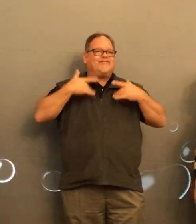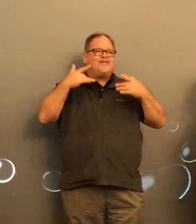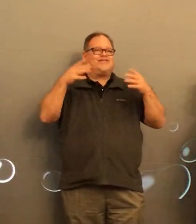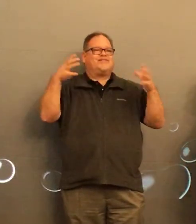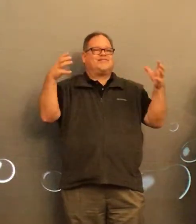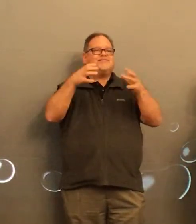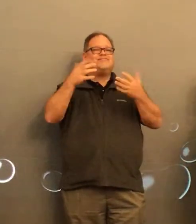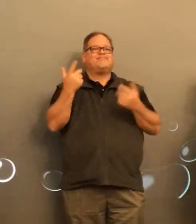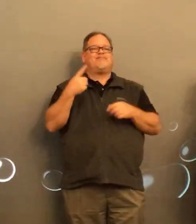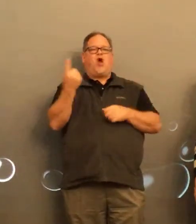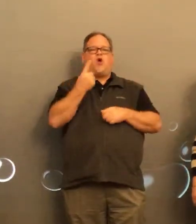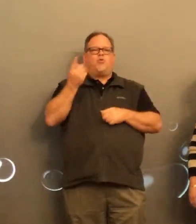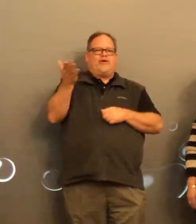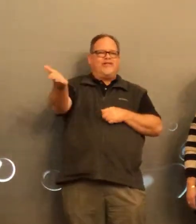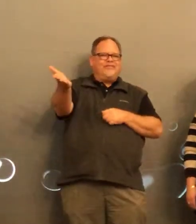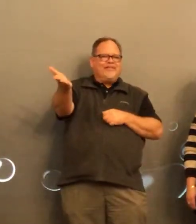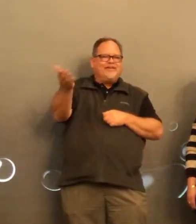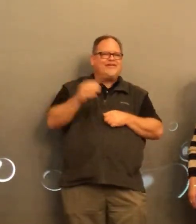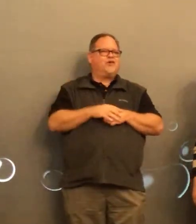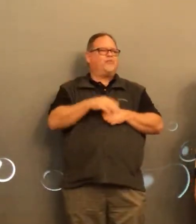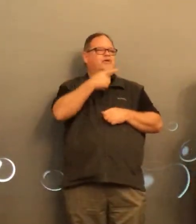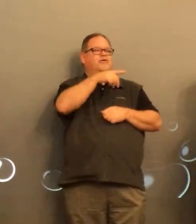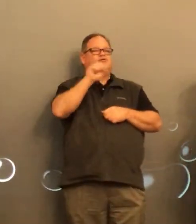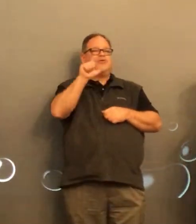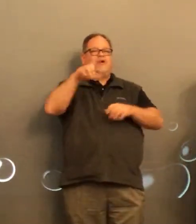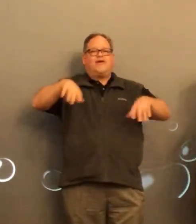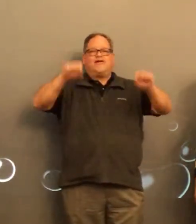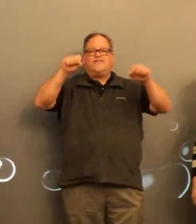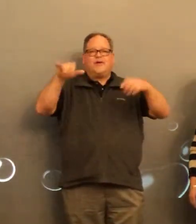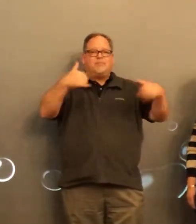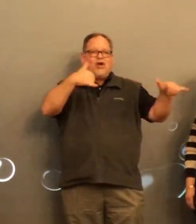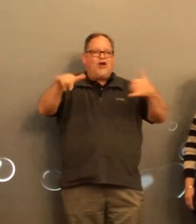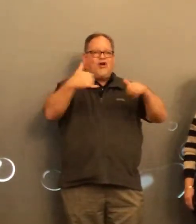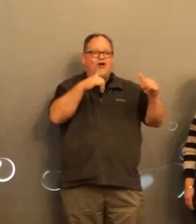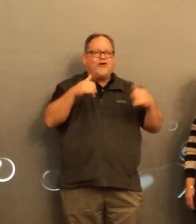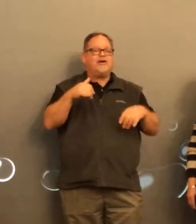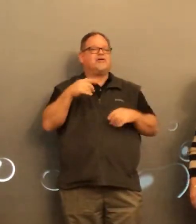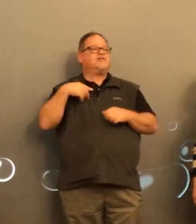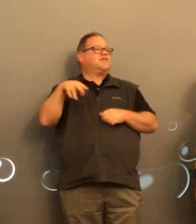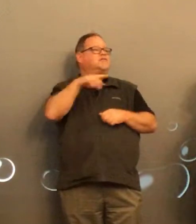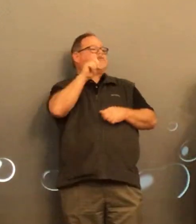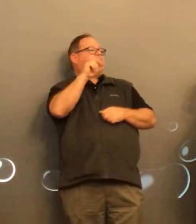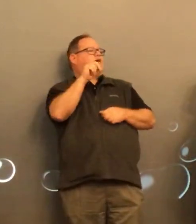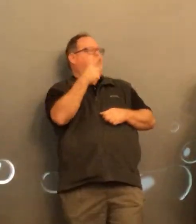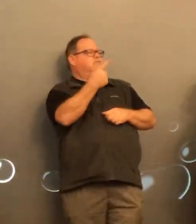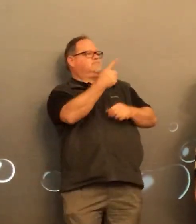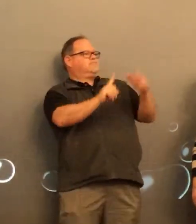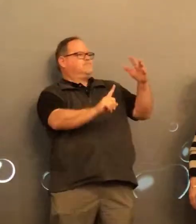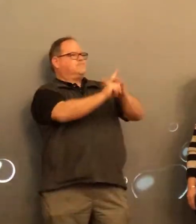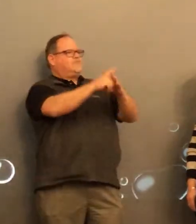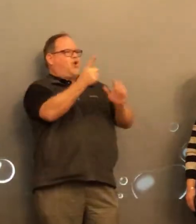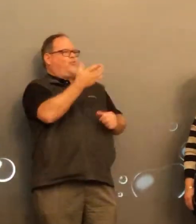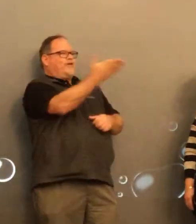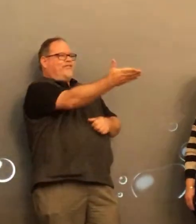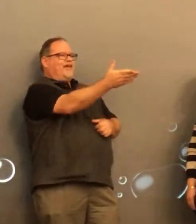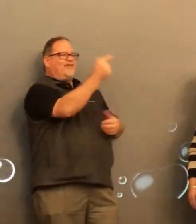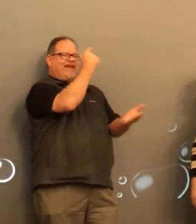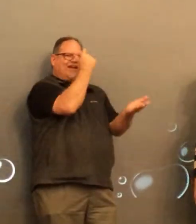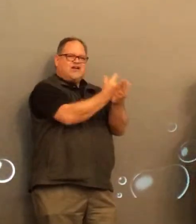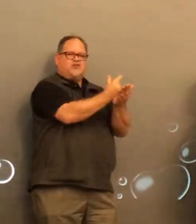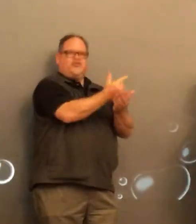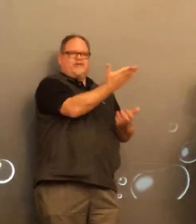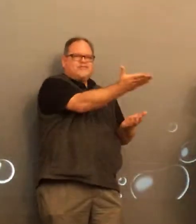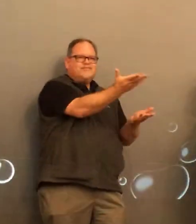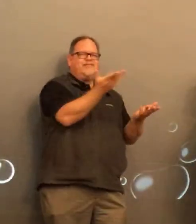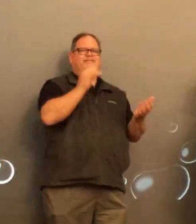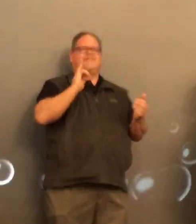department here on campus at different events he was always there student life when we hosted parties you look there's done he would just